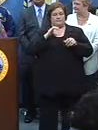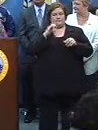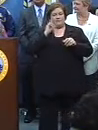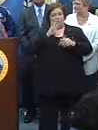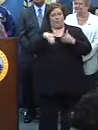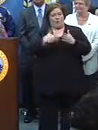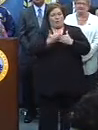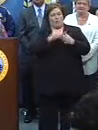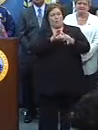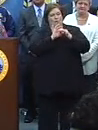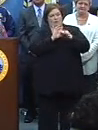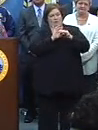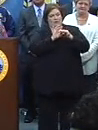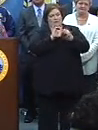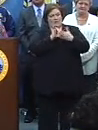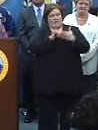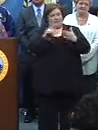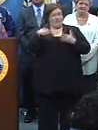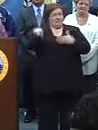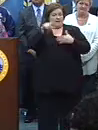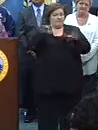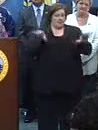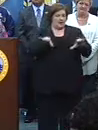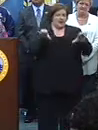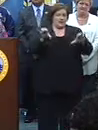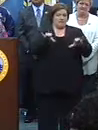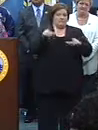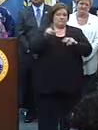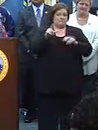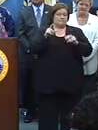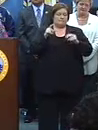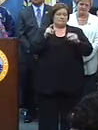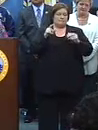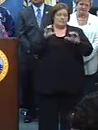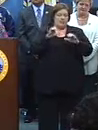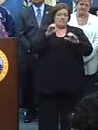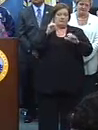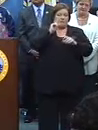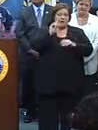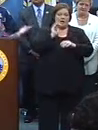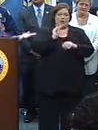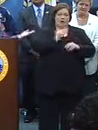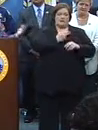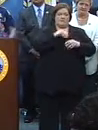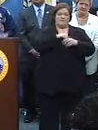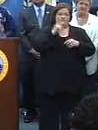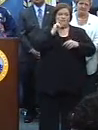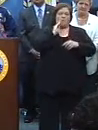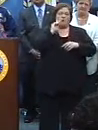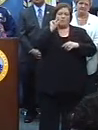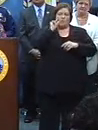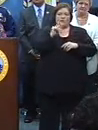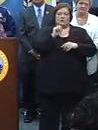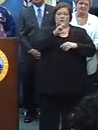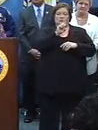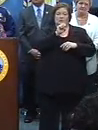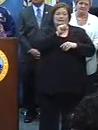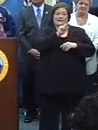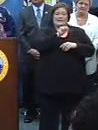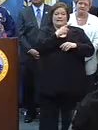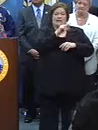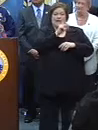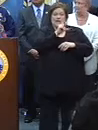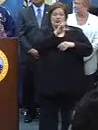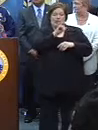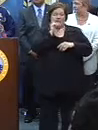for all the cooperation that they gave and the things that they did building up to Mardi Gras. I want to thank Susan Guidry, District A, that's here